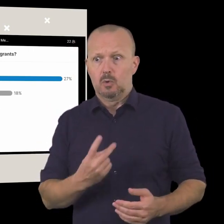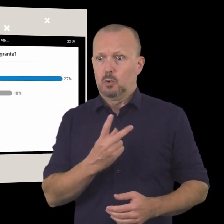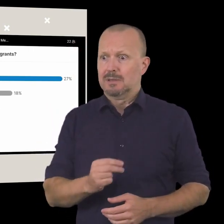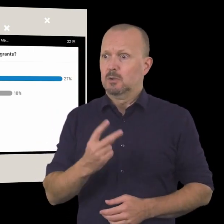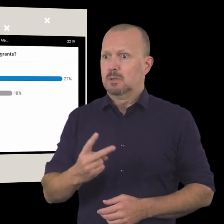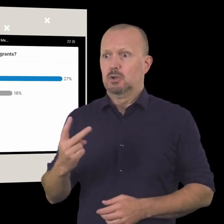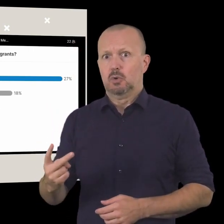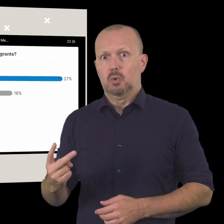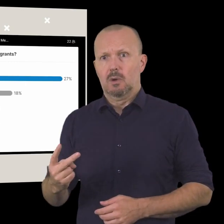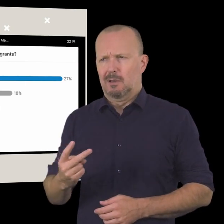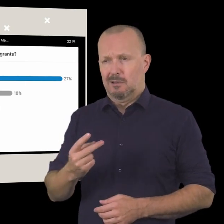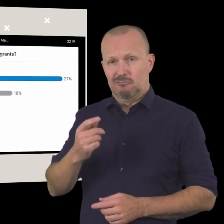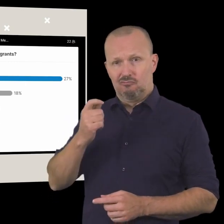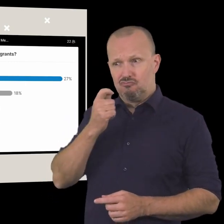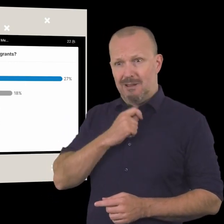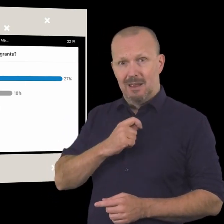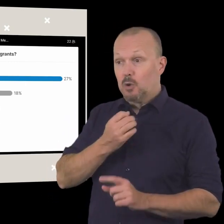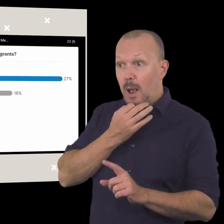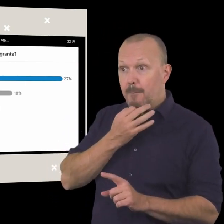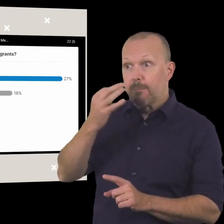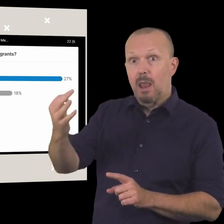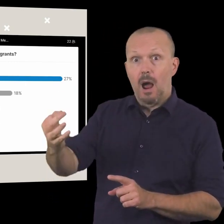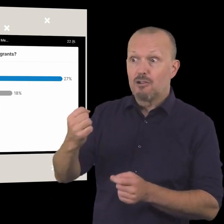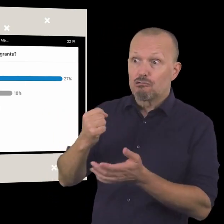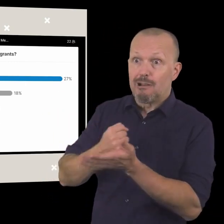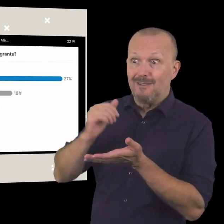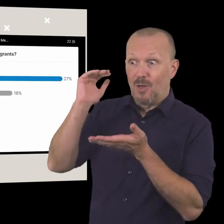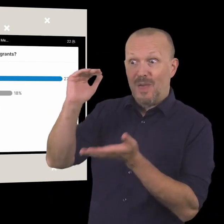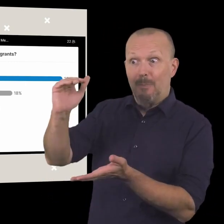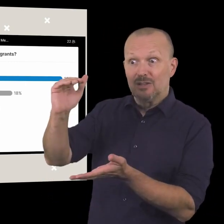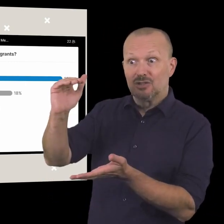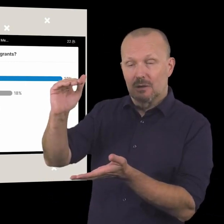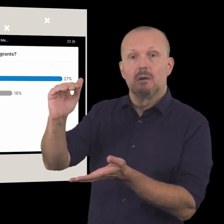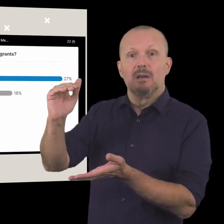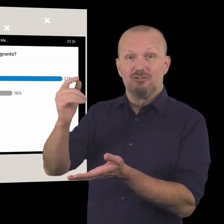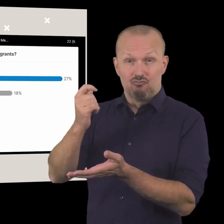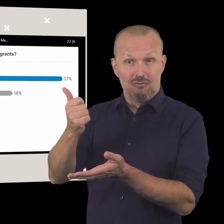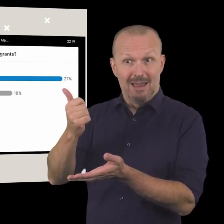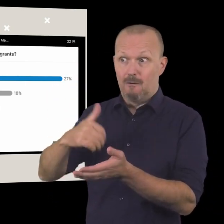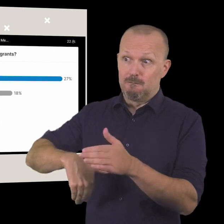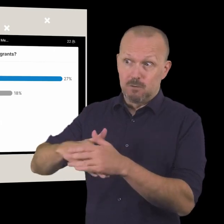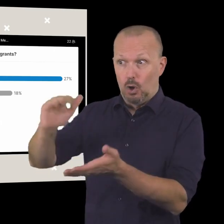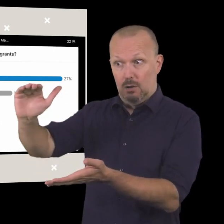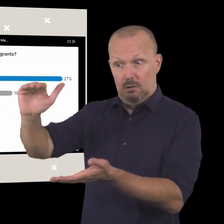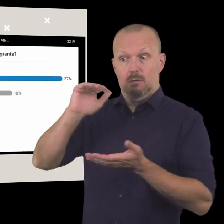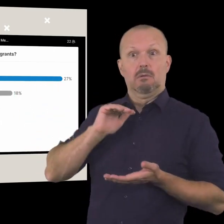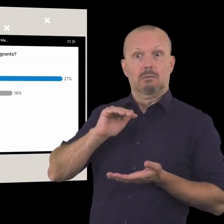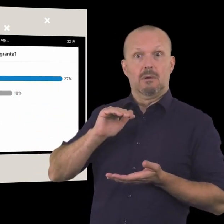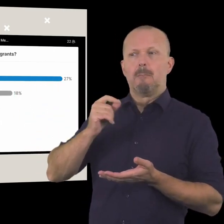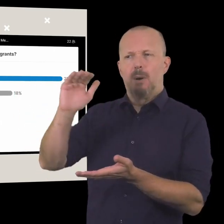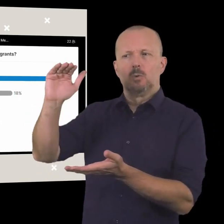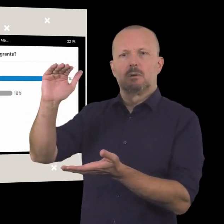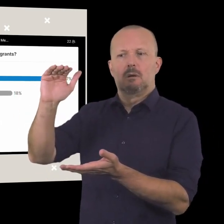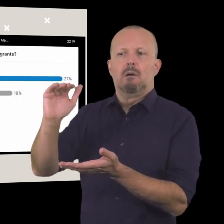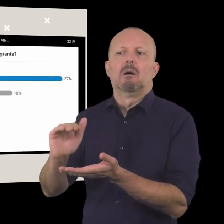days to receive the full amount of the grant that you are looking uh to uh to raise uh